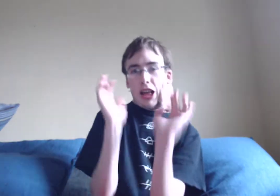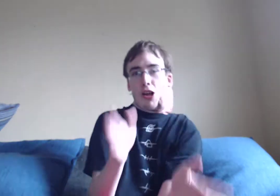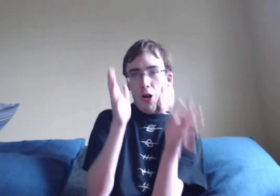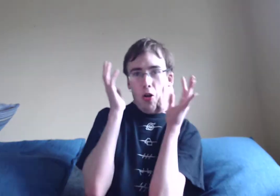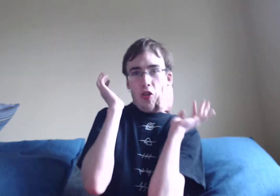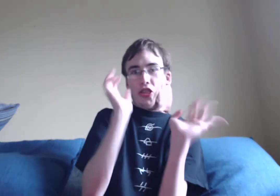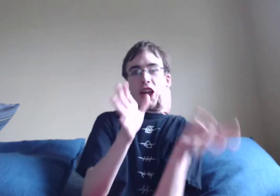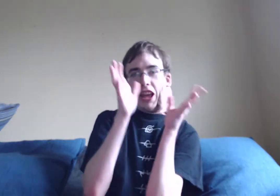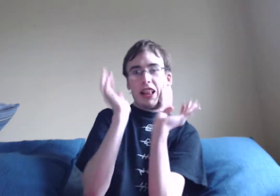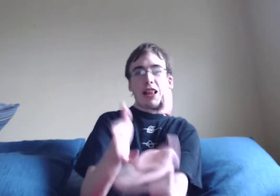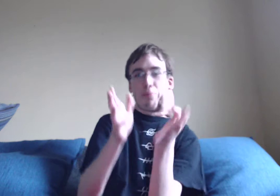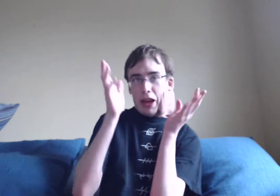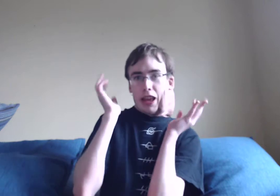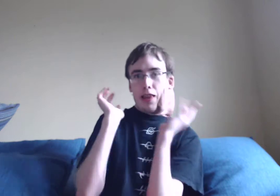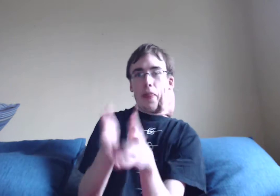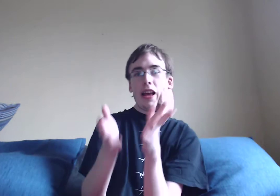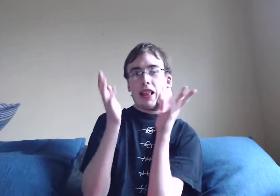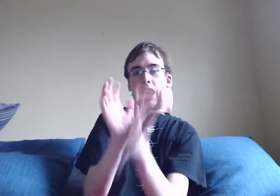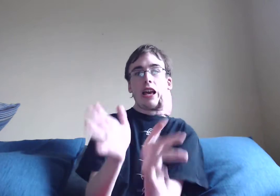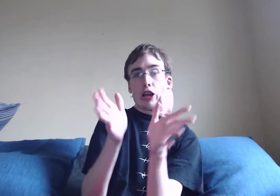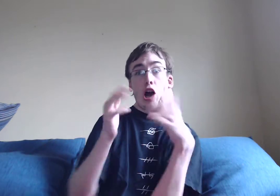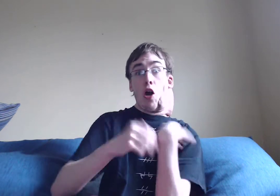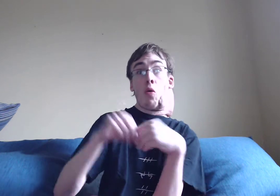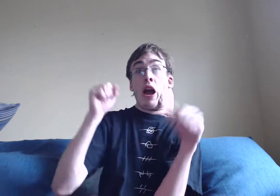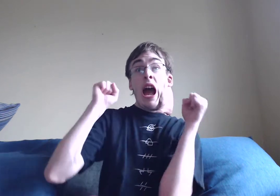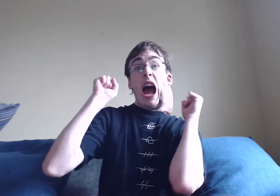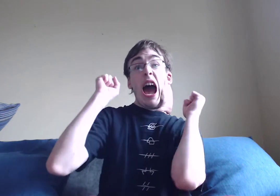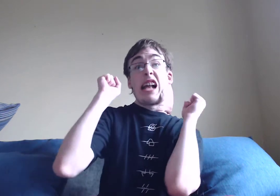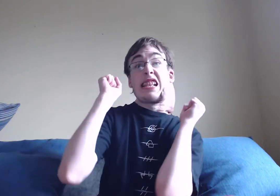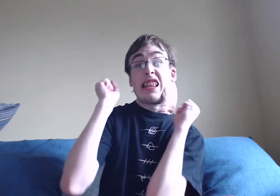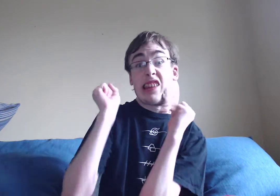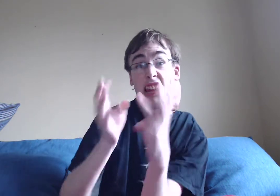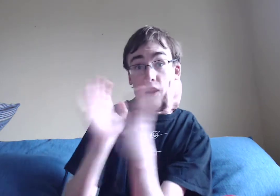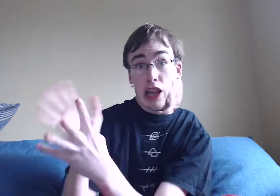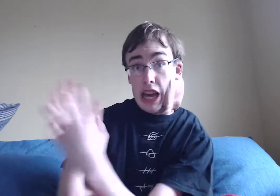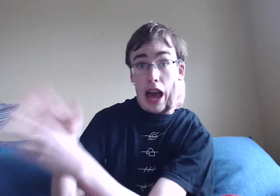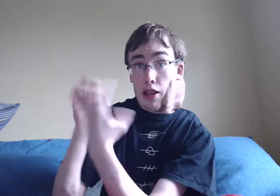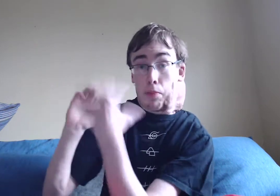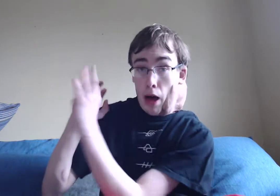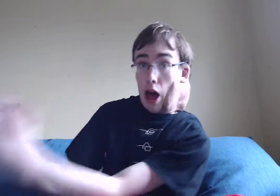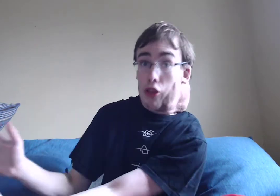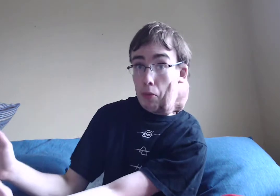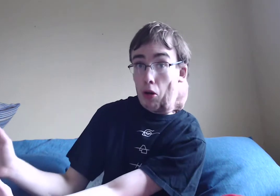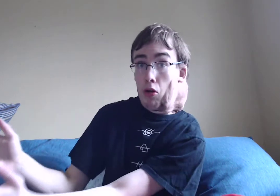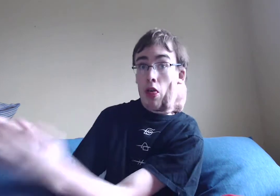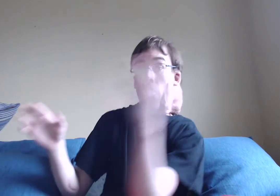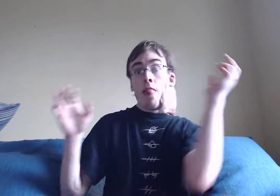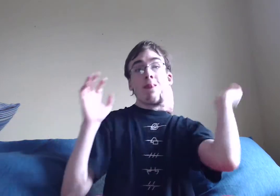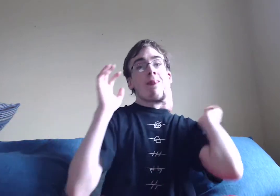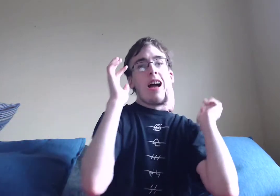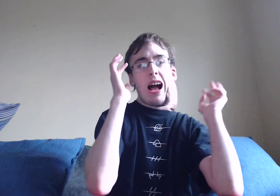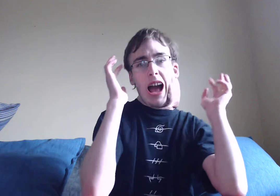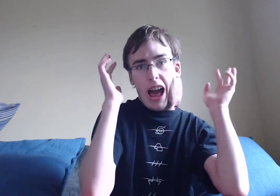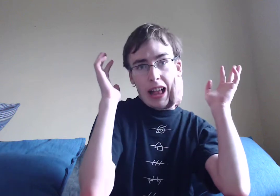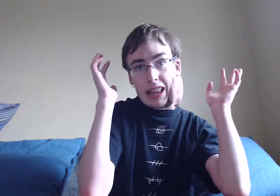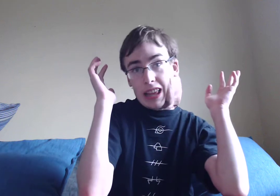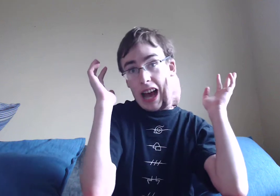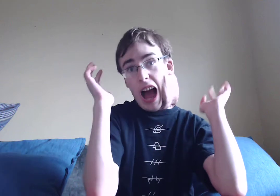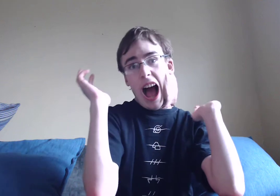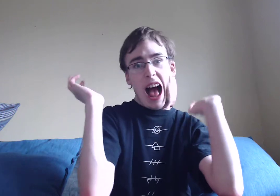goal. Seems to be. To make things go. As shittily. Shittily as possible. And. I